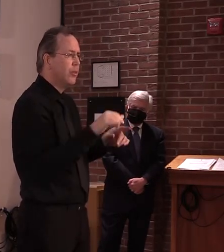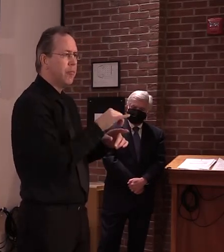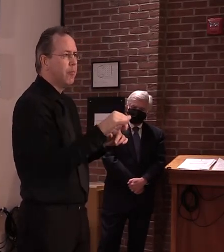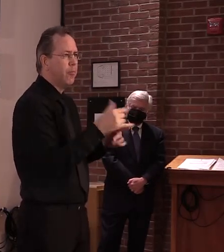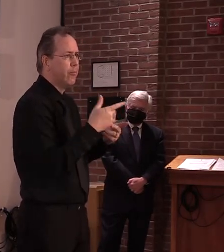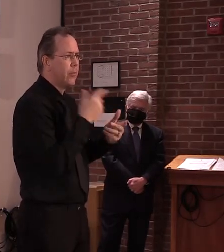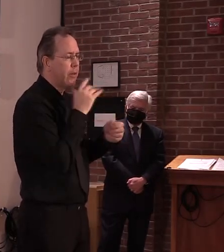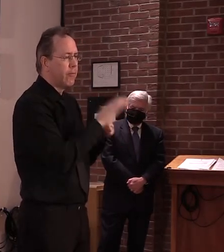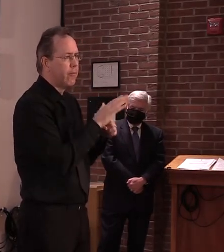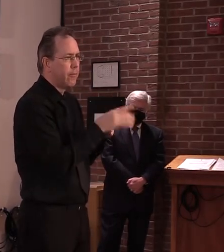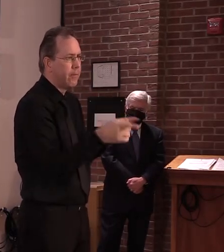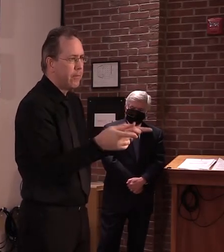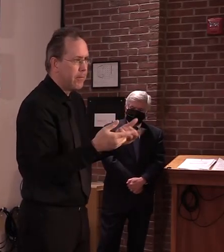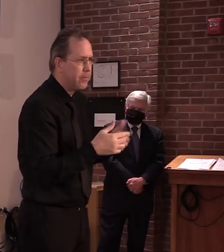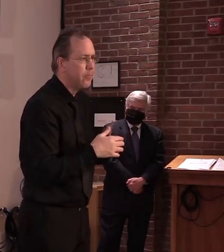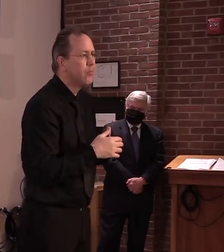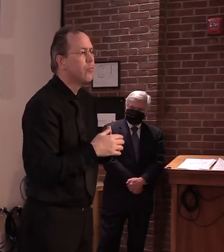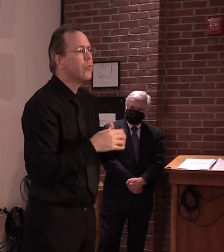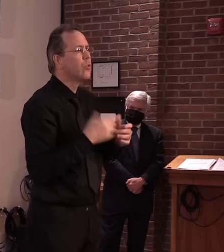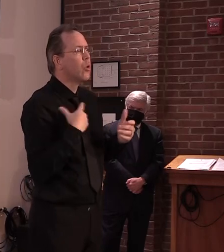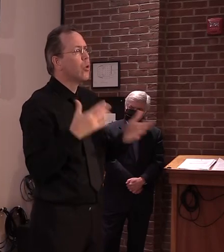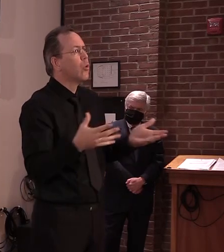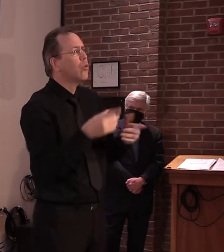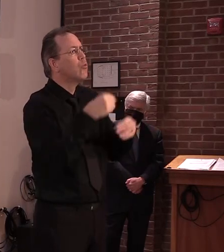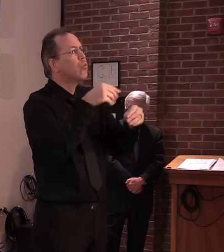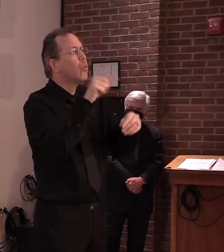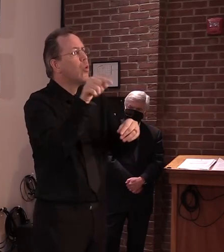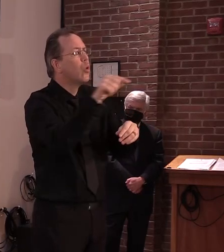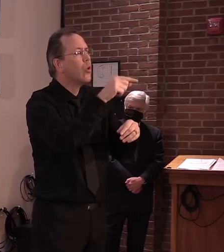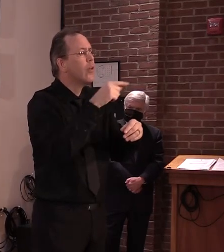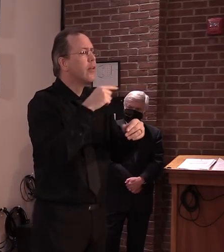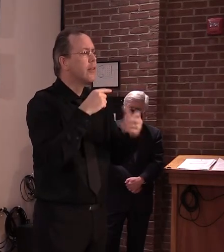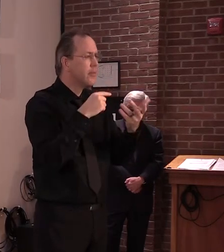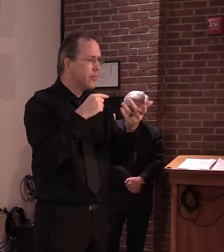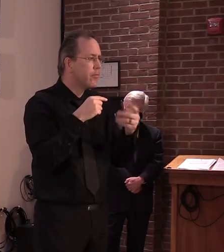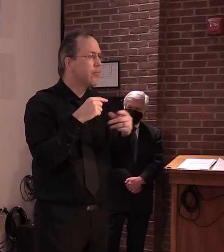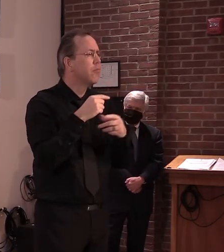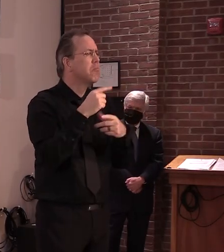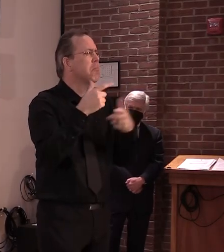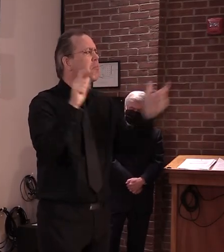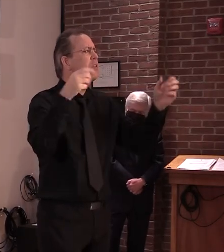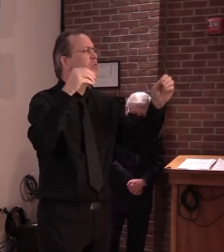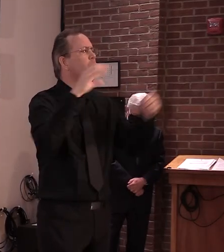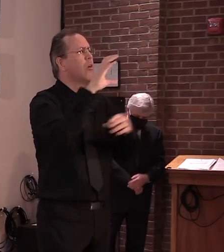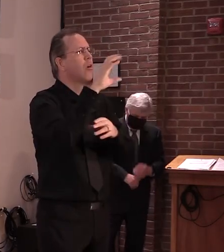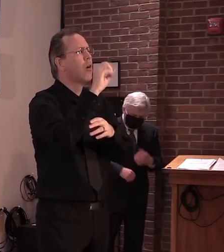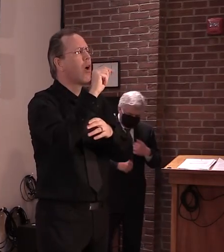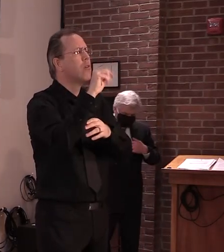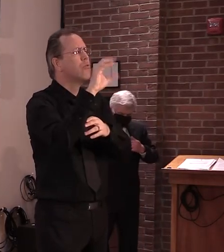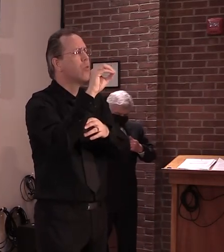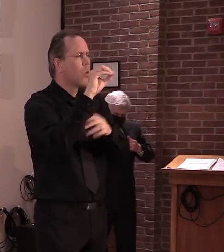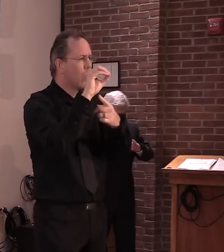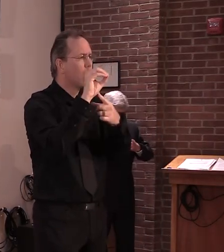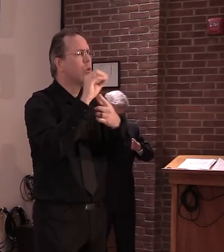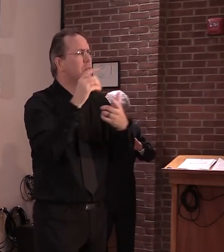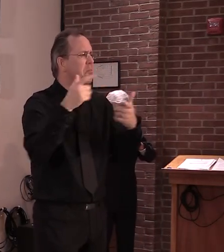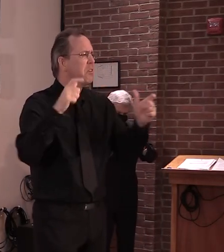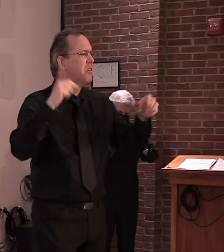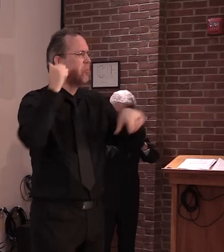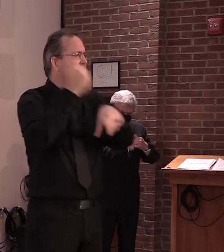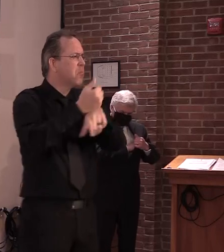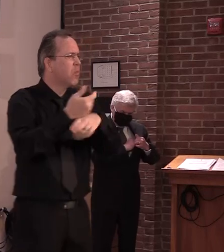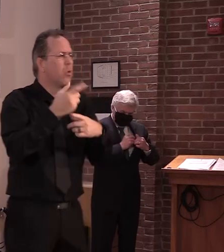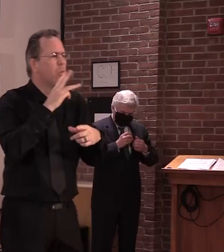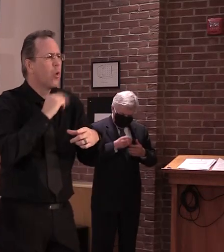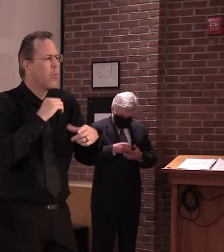businesses to adopt measures like Costco did, some other stores have done, to make sure they